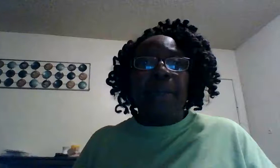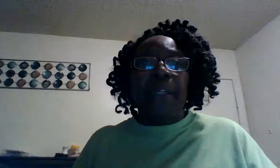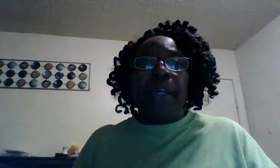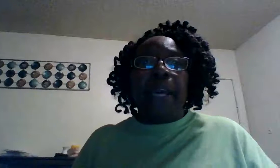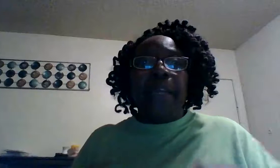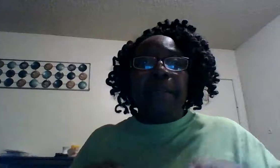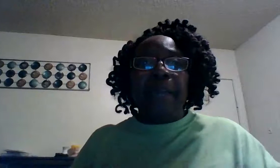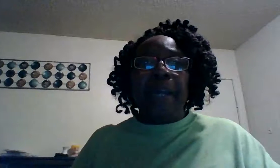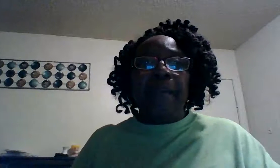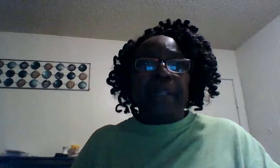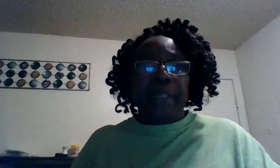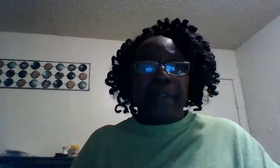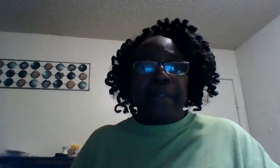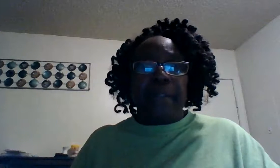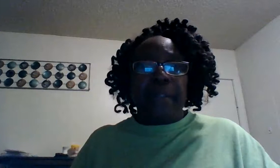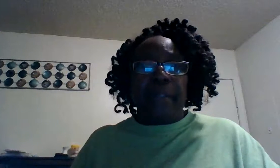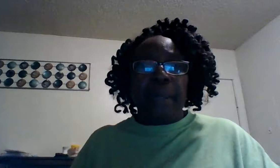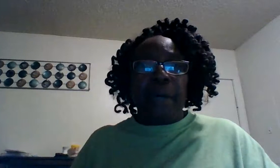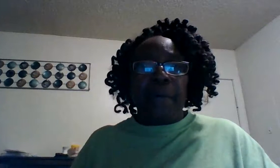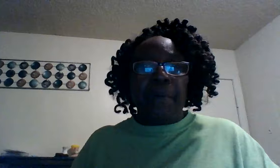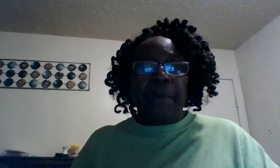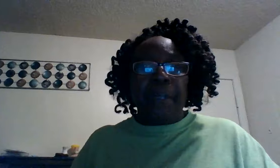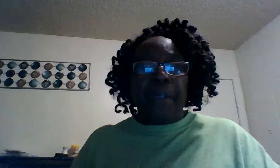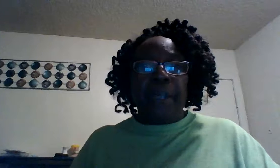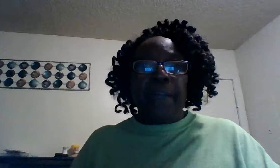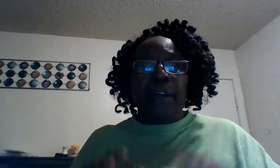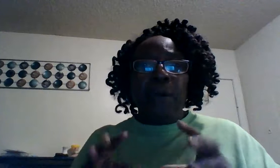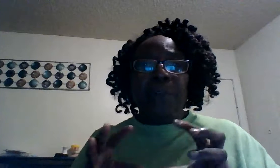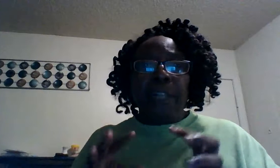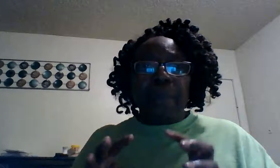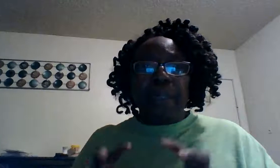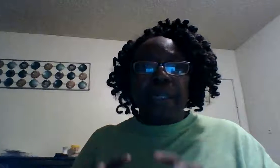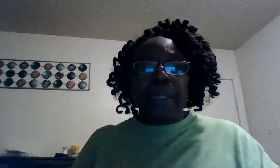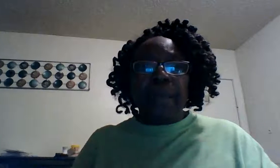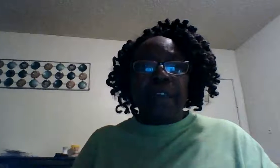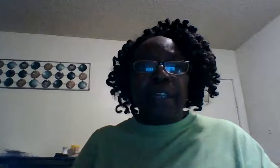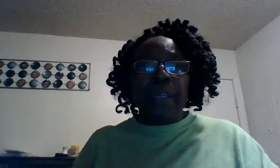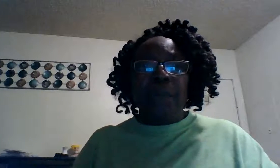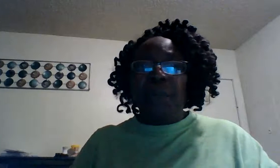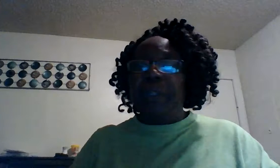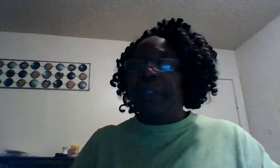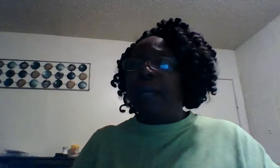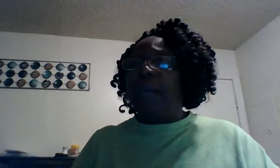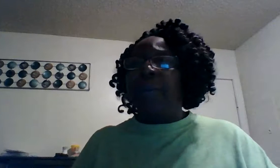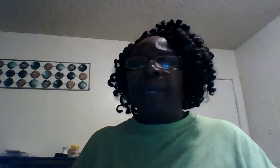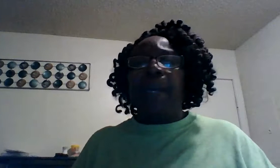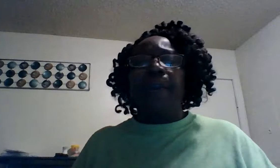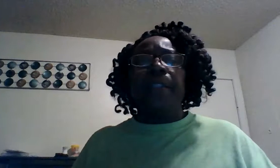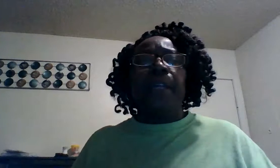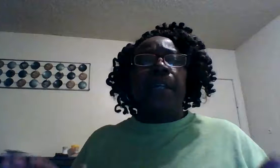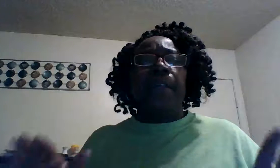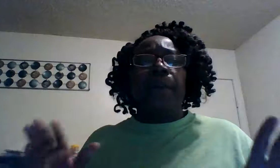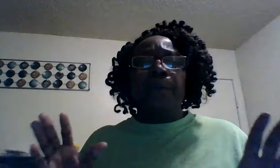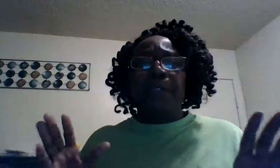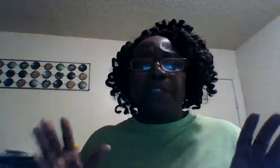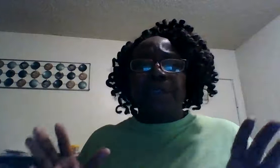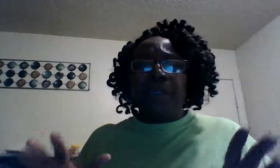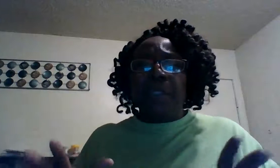and buried it come on that those that believe in him will not perish those that trust